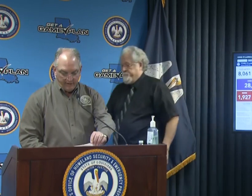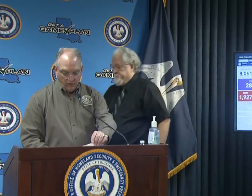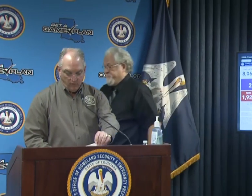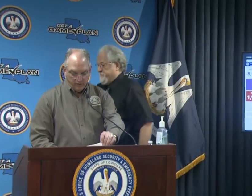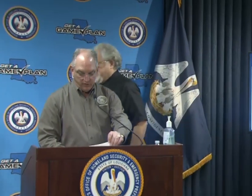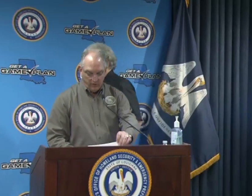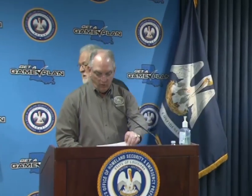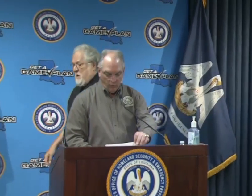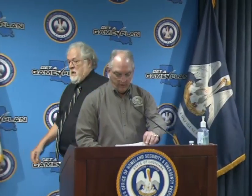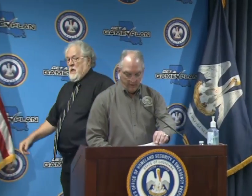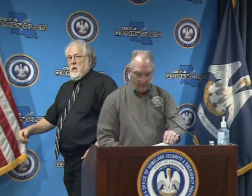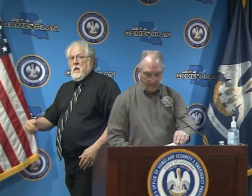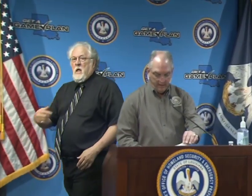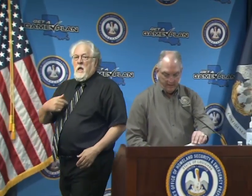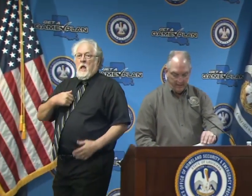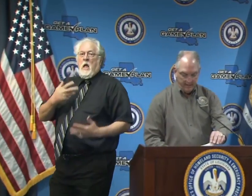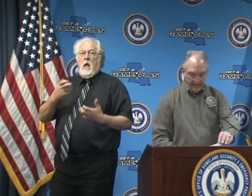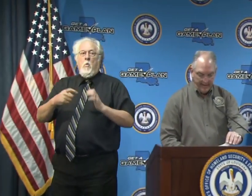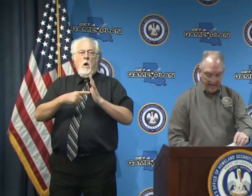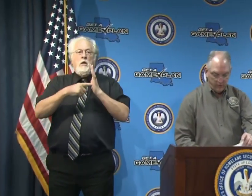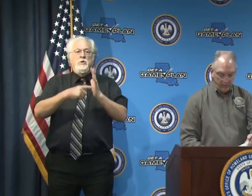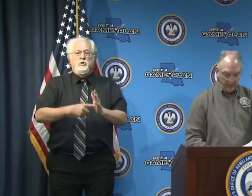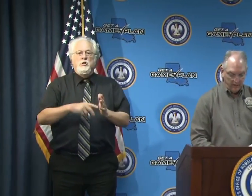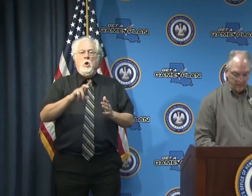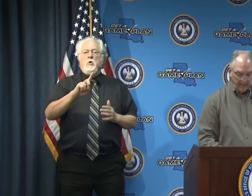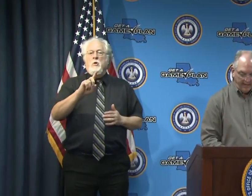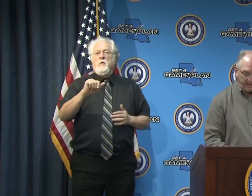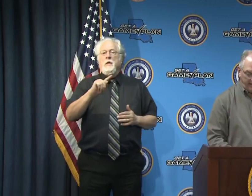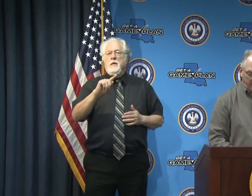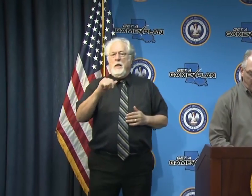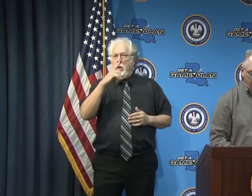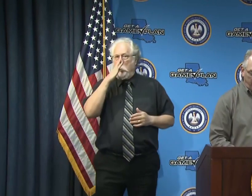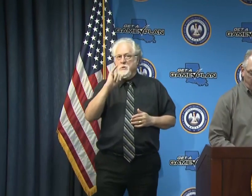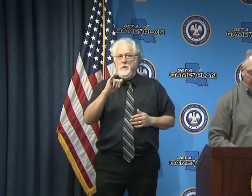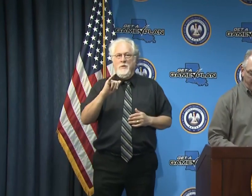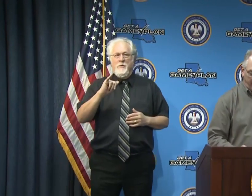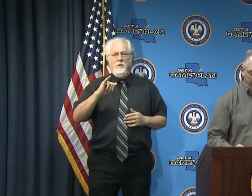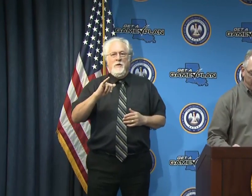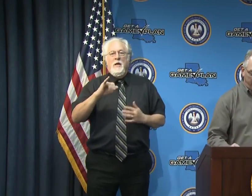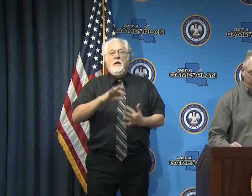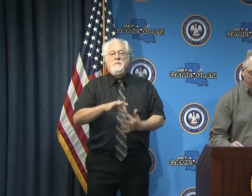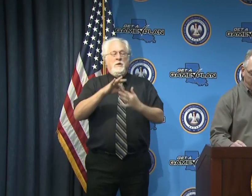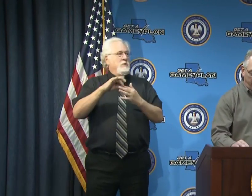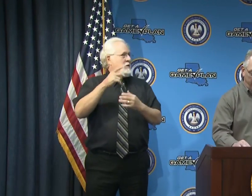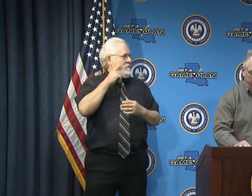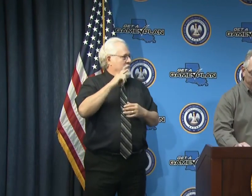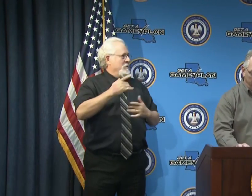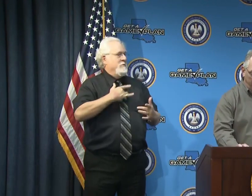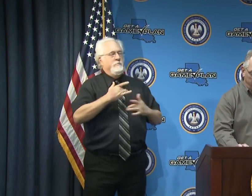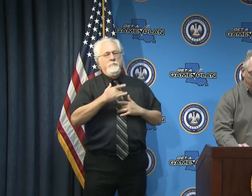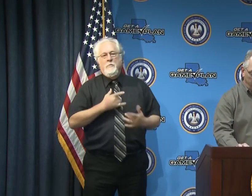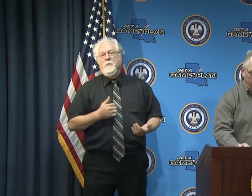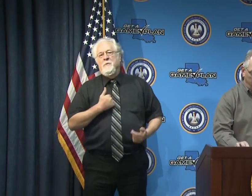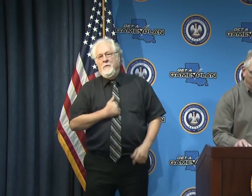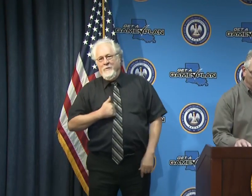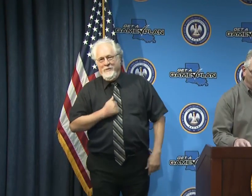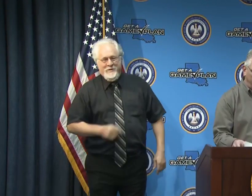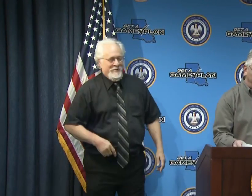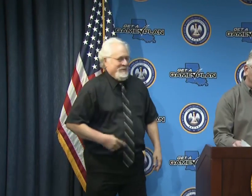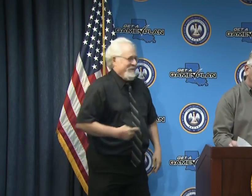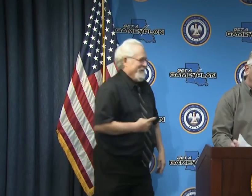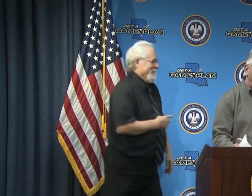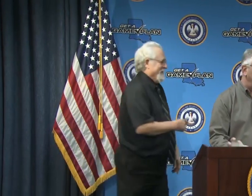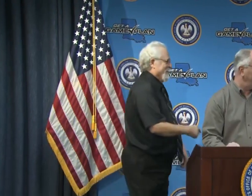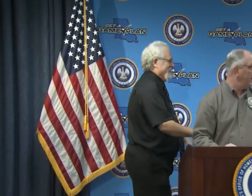I do want to show you what uh the data actually looks like in especially in the areas of concern and I'll show you uh